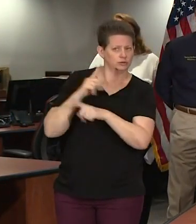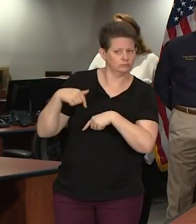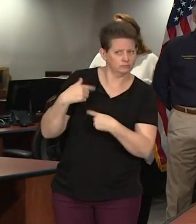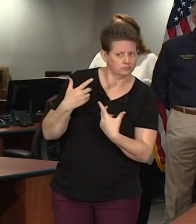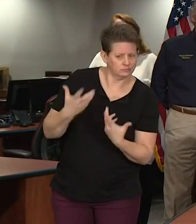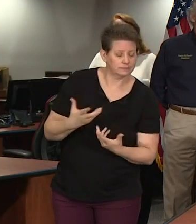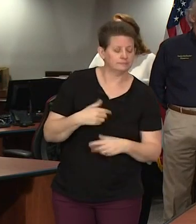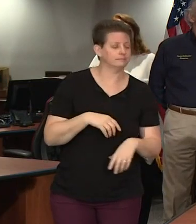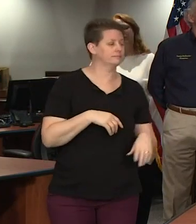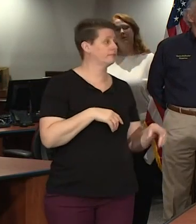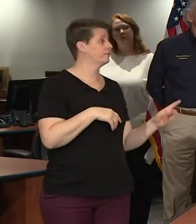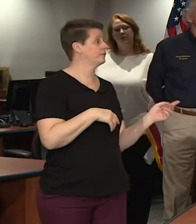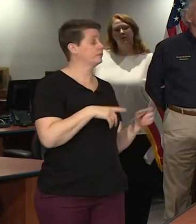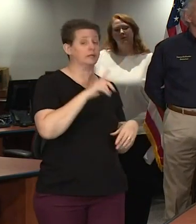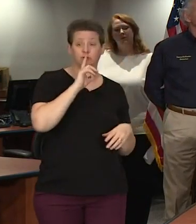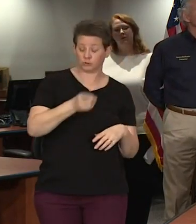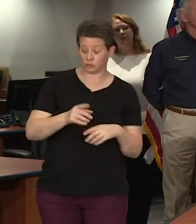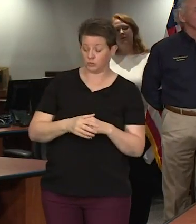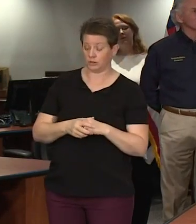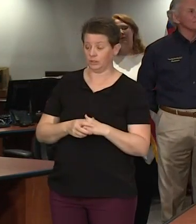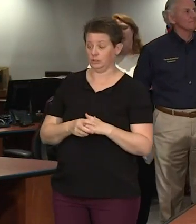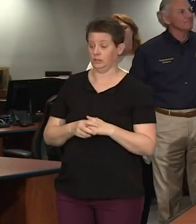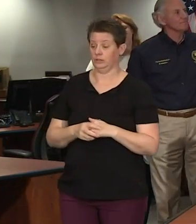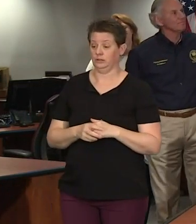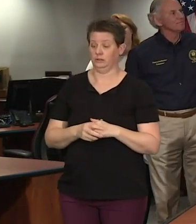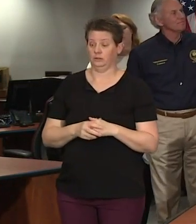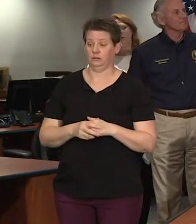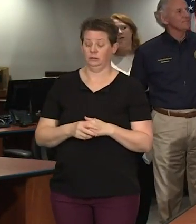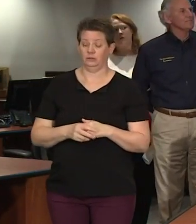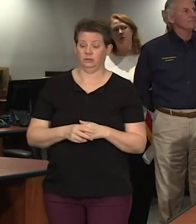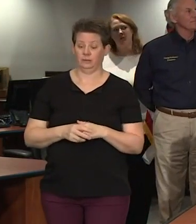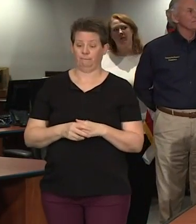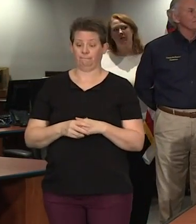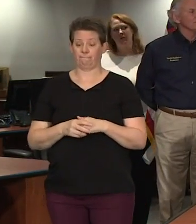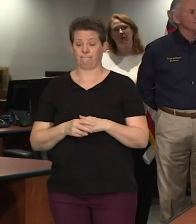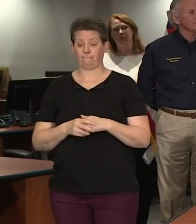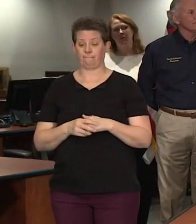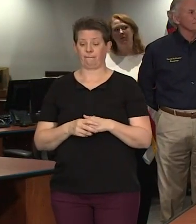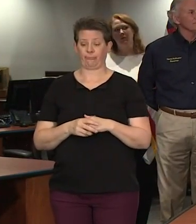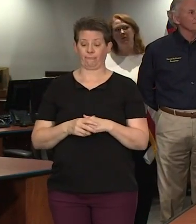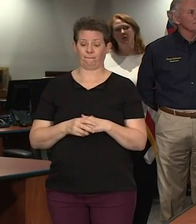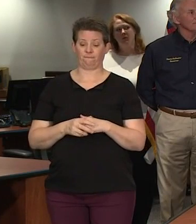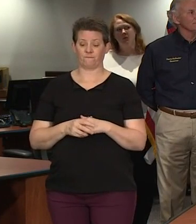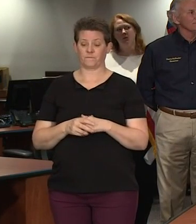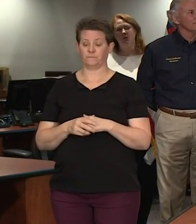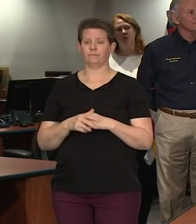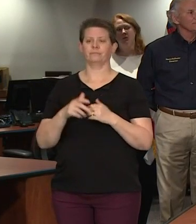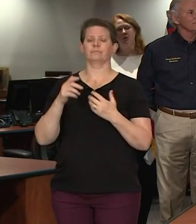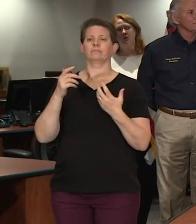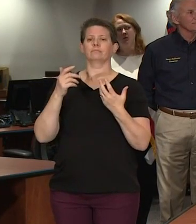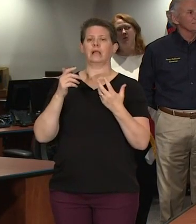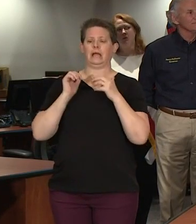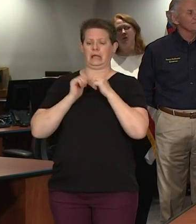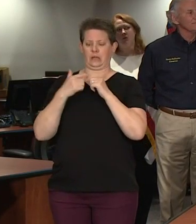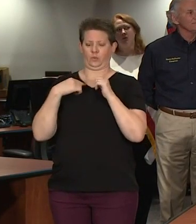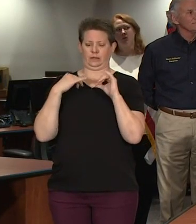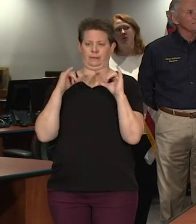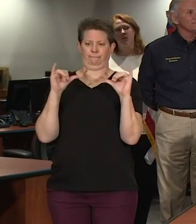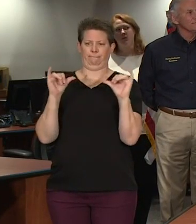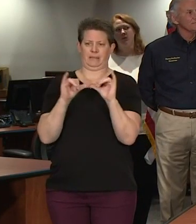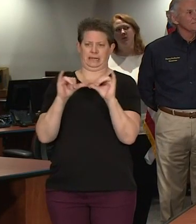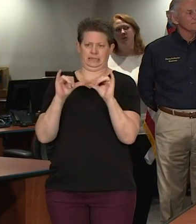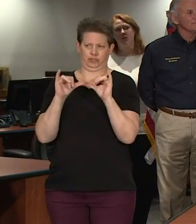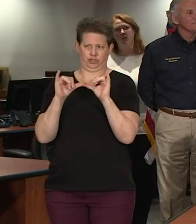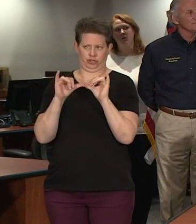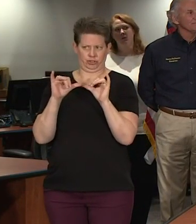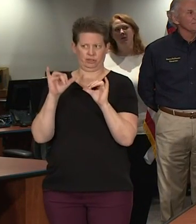We had different types of severe weather parameters of the type that I've only seen once in my career when I was working